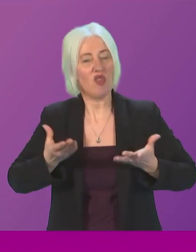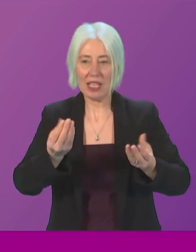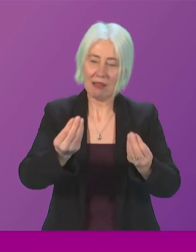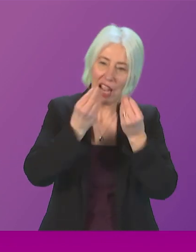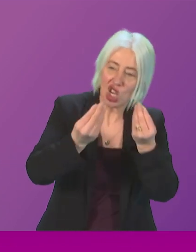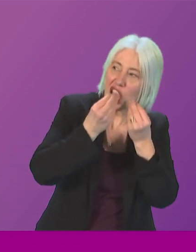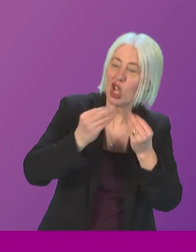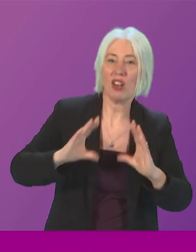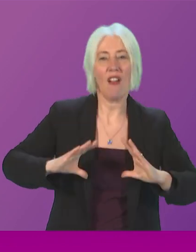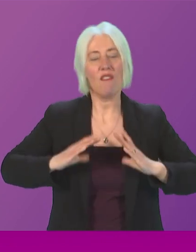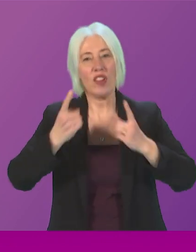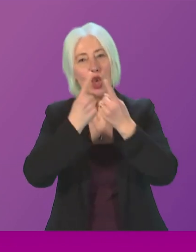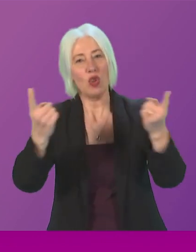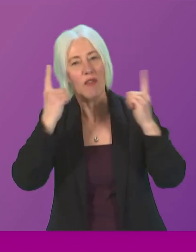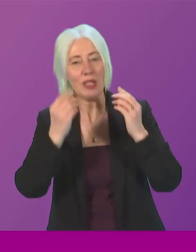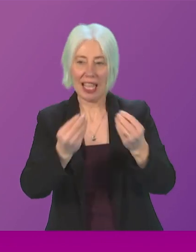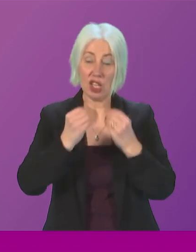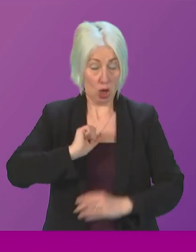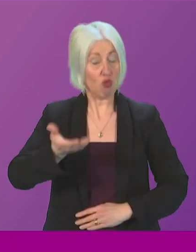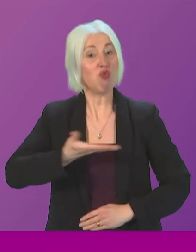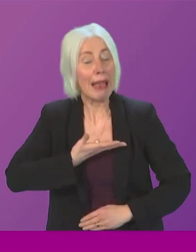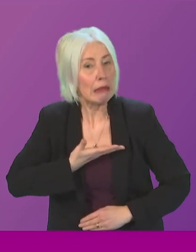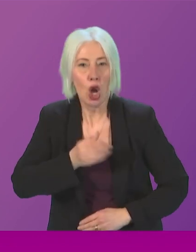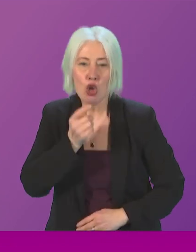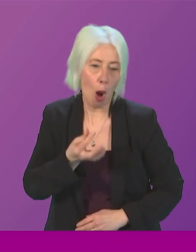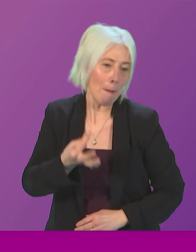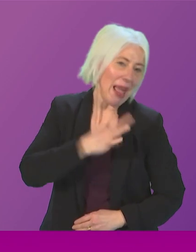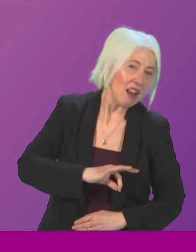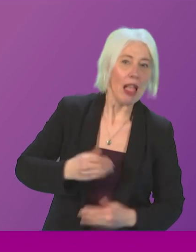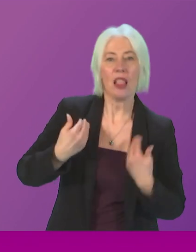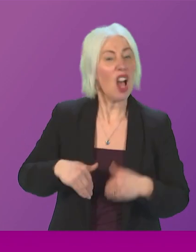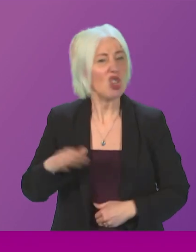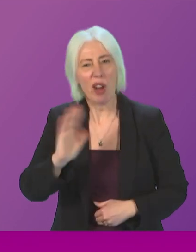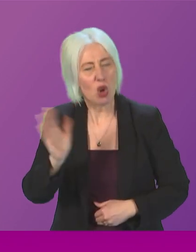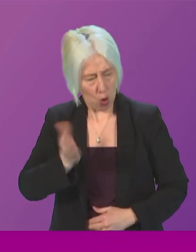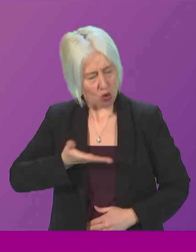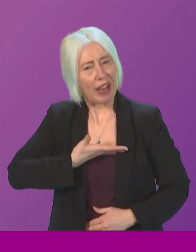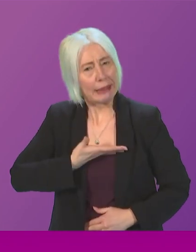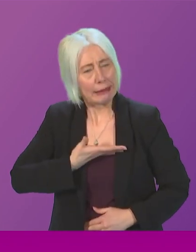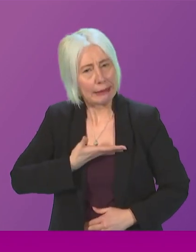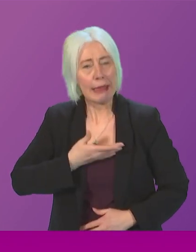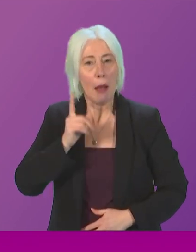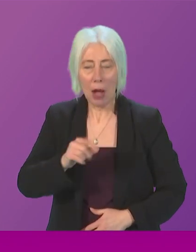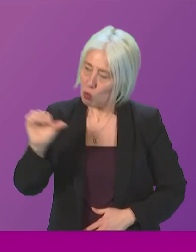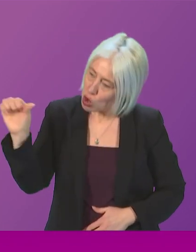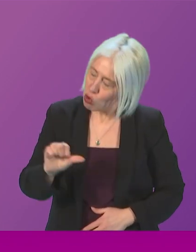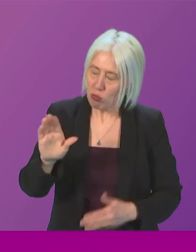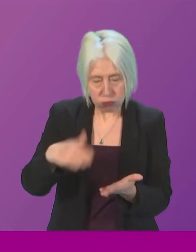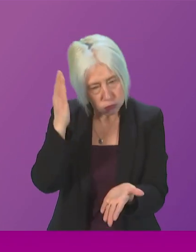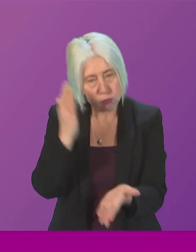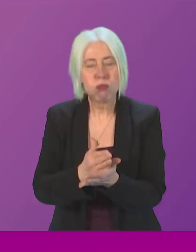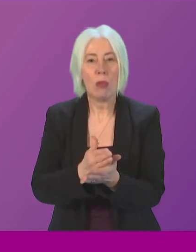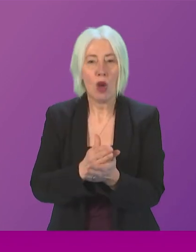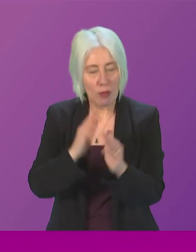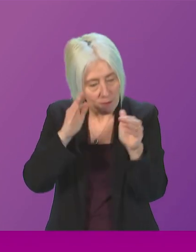free university education they are rights they are not benefits they are not luxury at the same time we should absolutely make sure we're being targeted